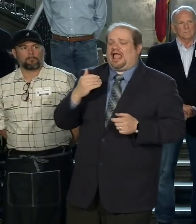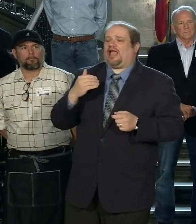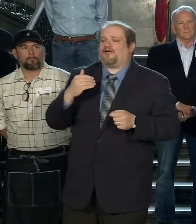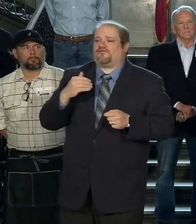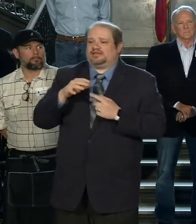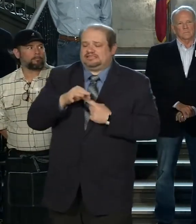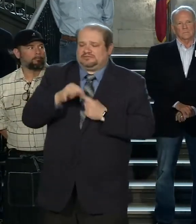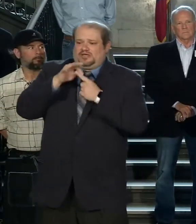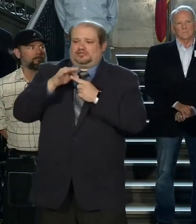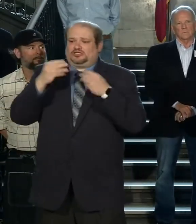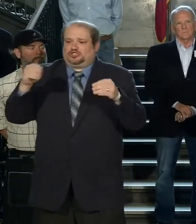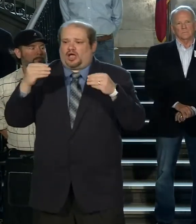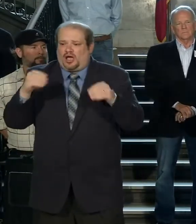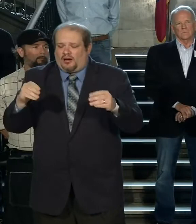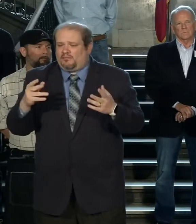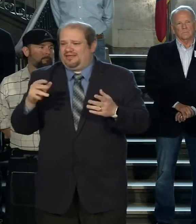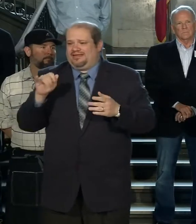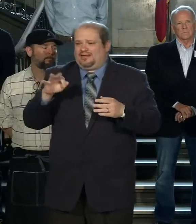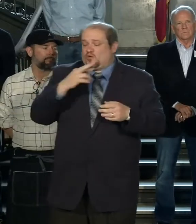Excuse me to hear that question.